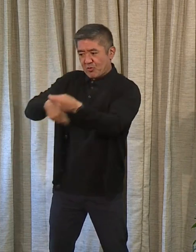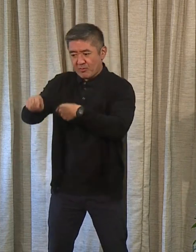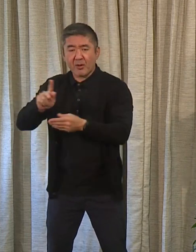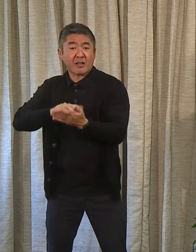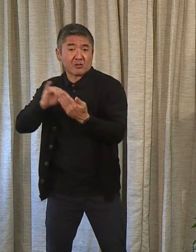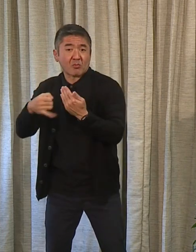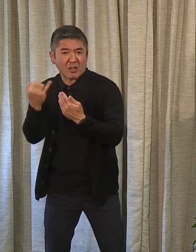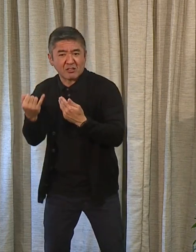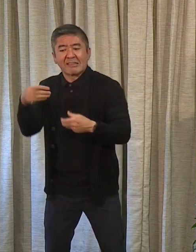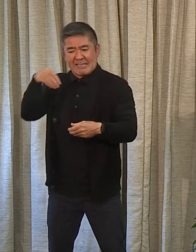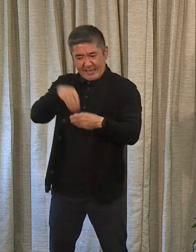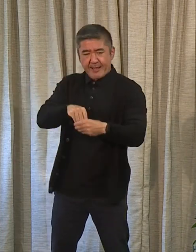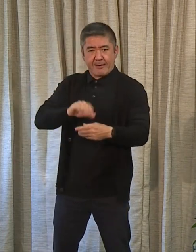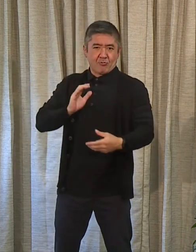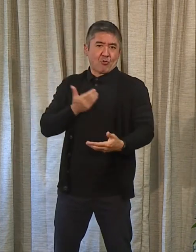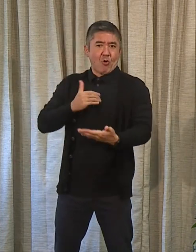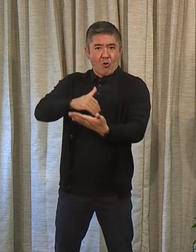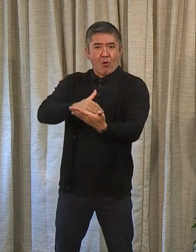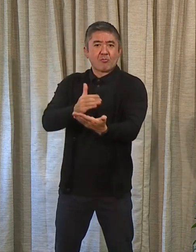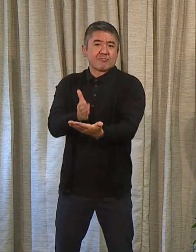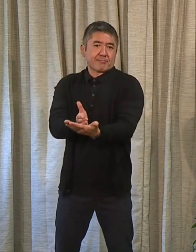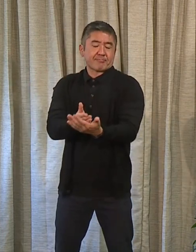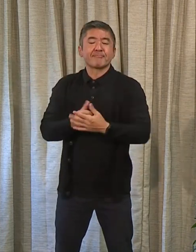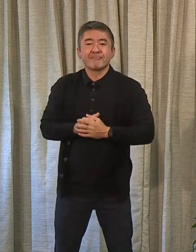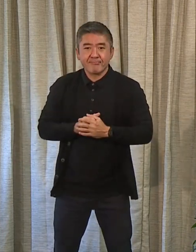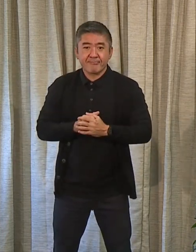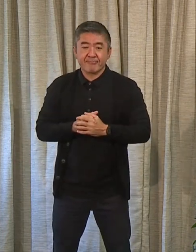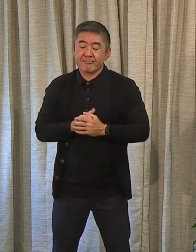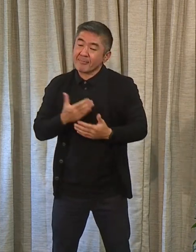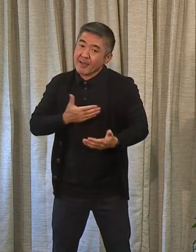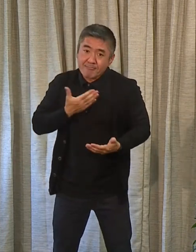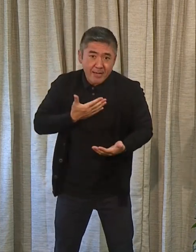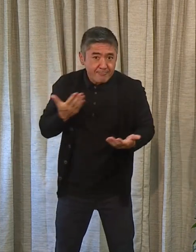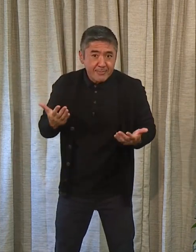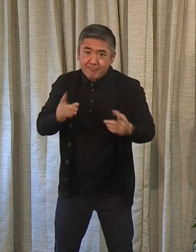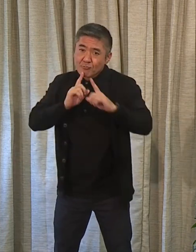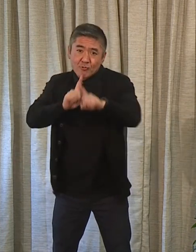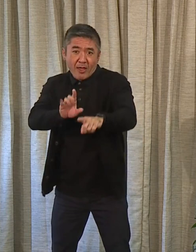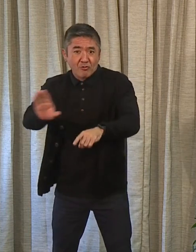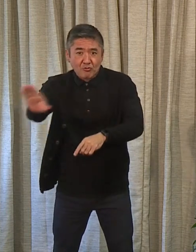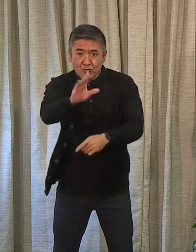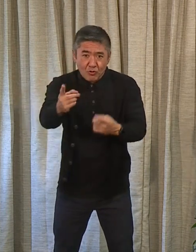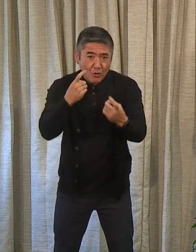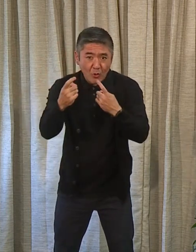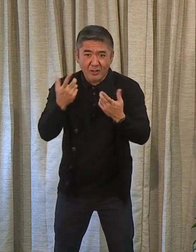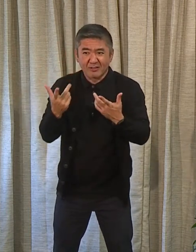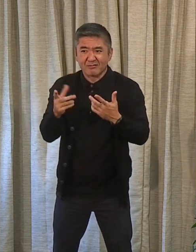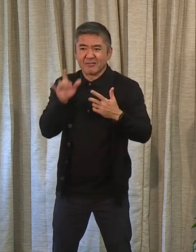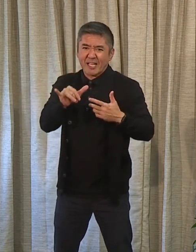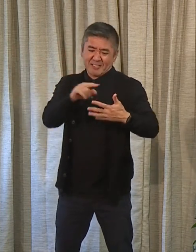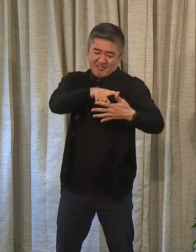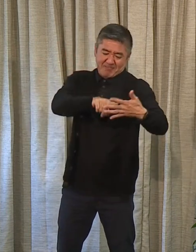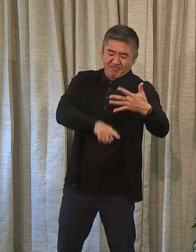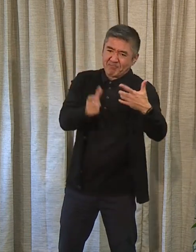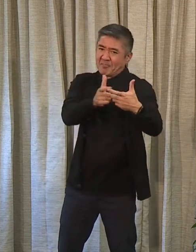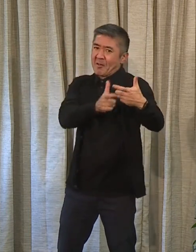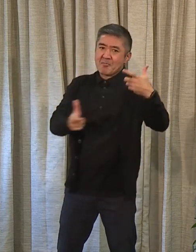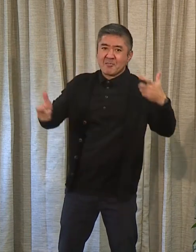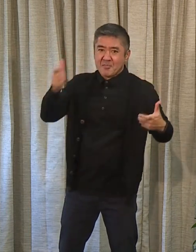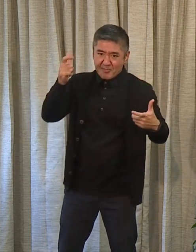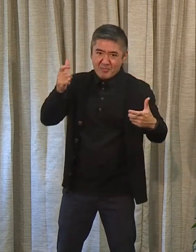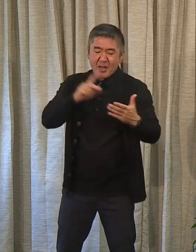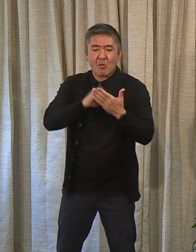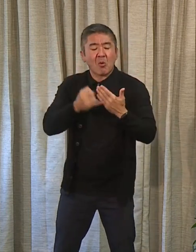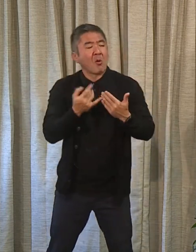in the budget. So I'm more than happy to answer any questions. Those are the major projects that EMV has this year.